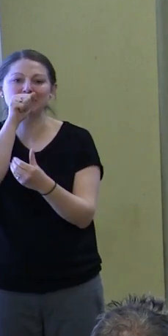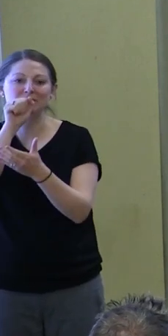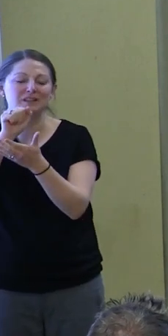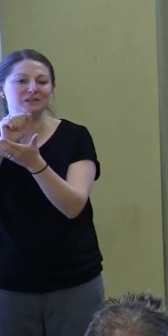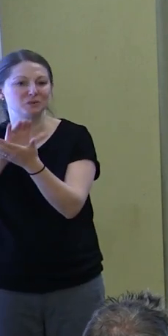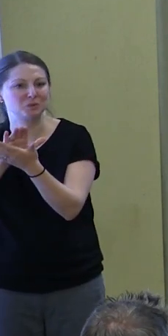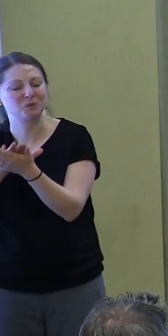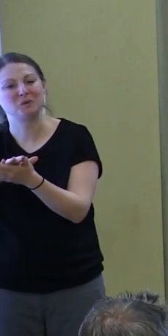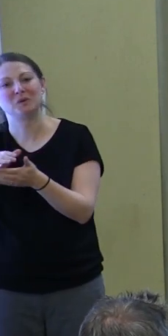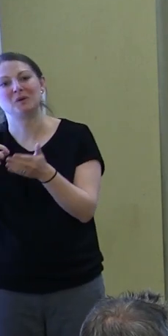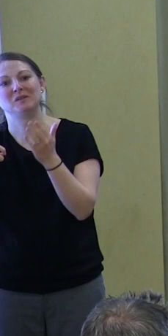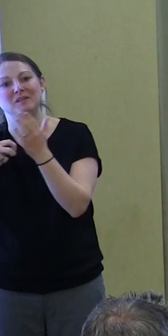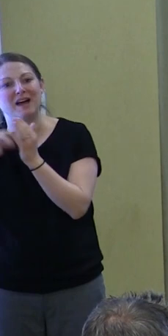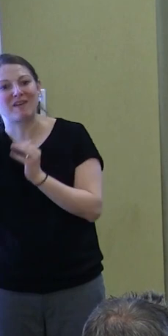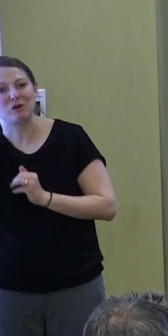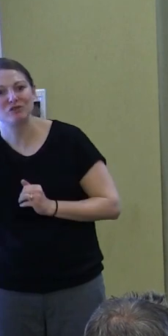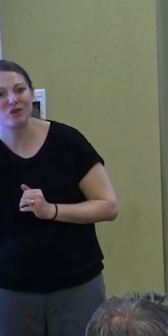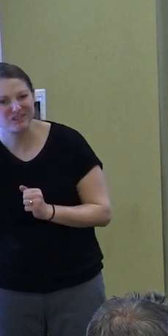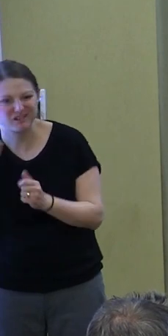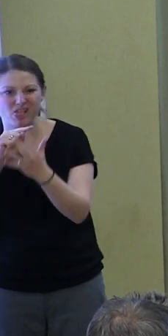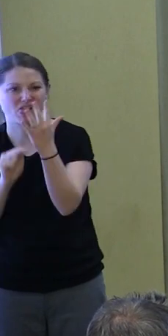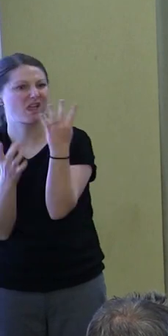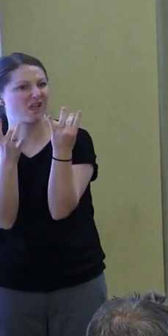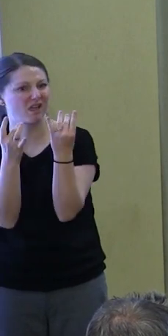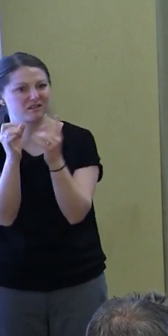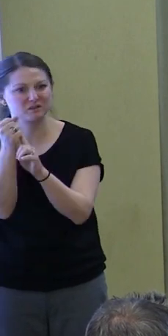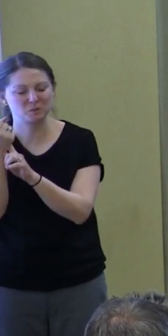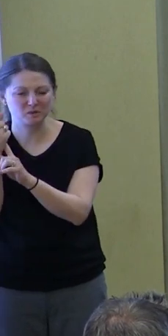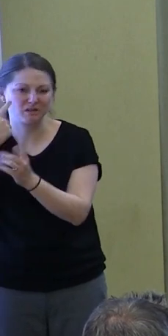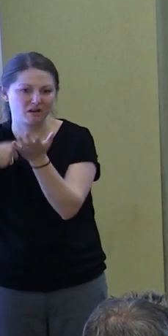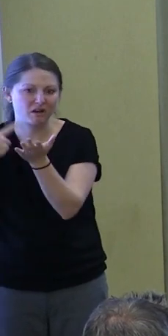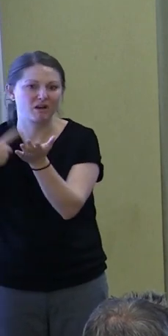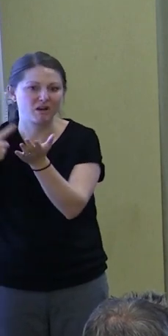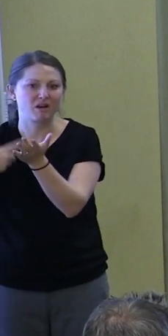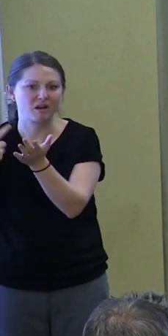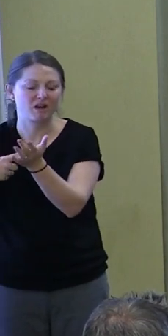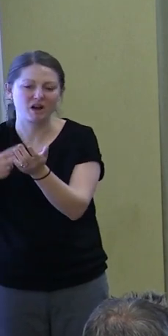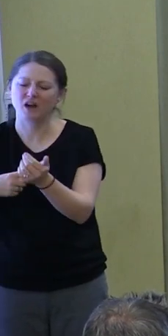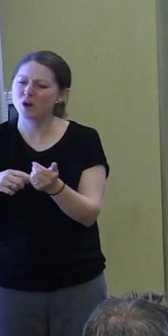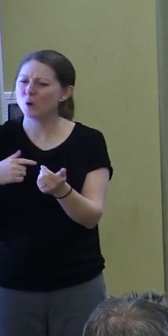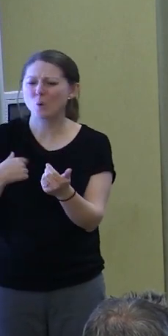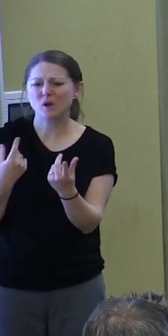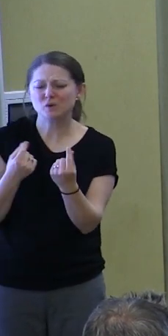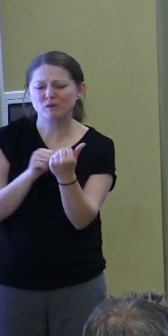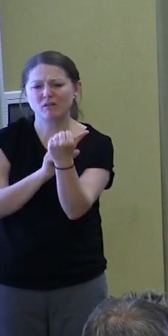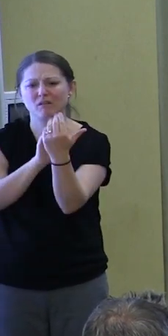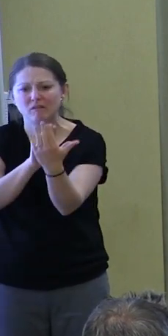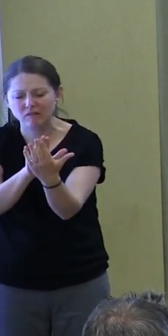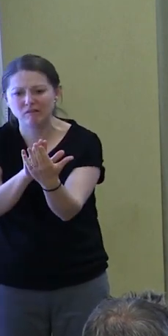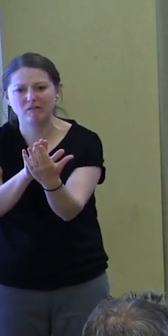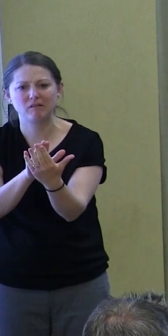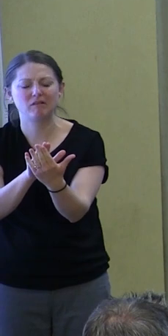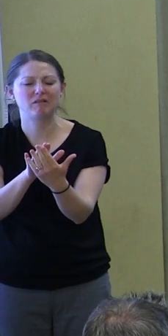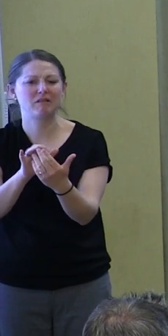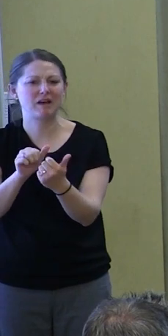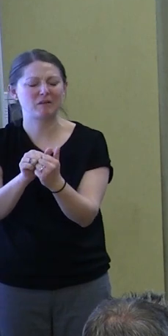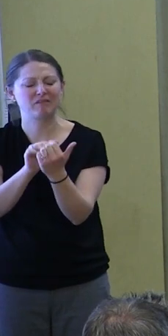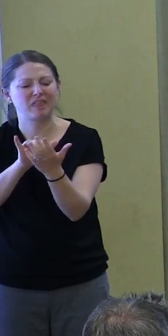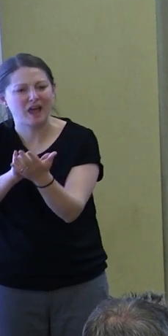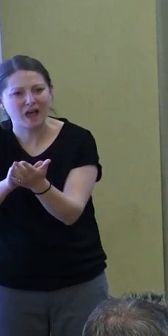And I talk with students about what are we going to do to alleviate inequality, injustice, underfunding, etc. in our schools.